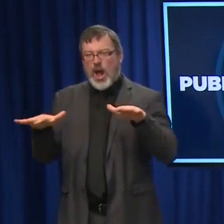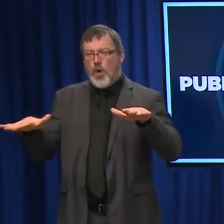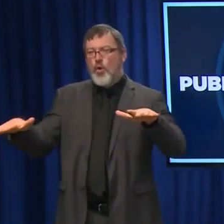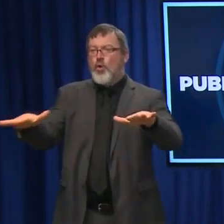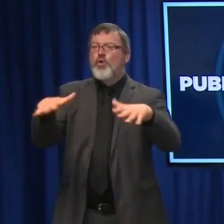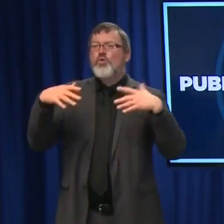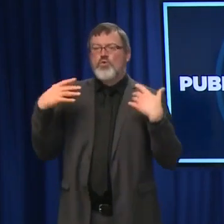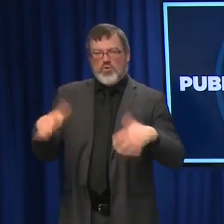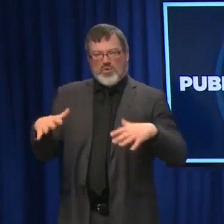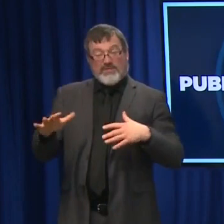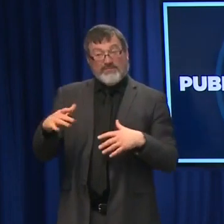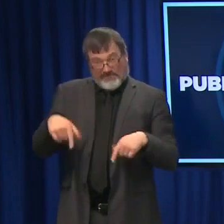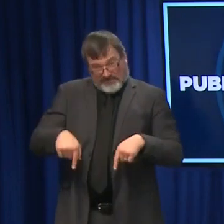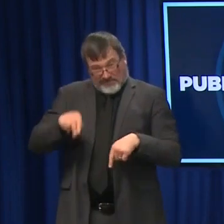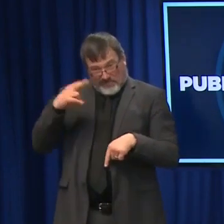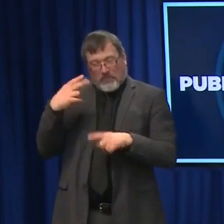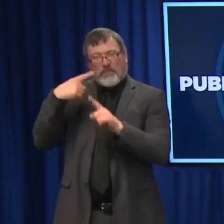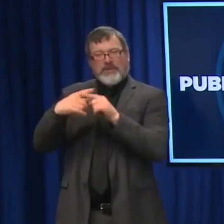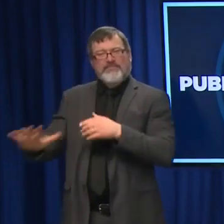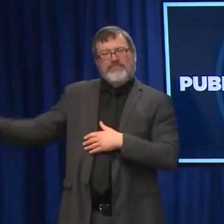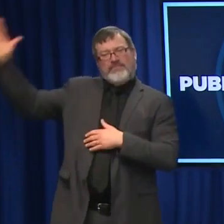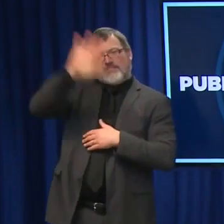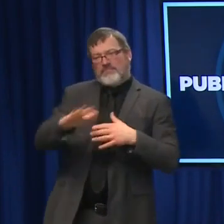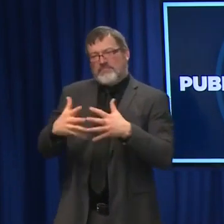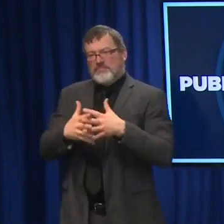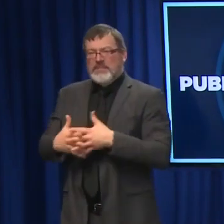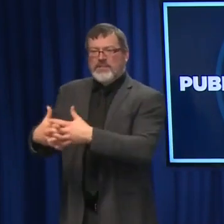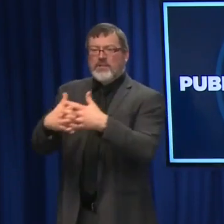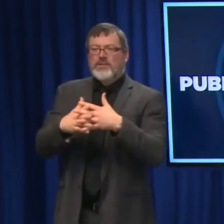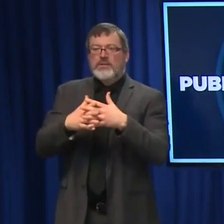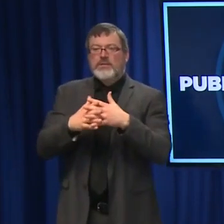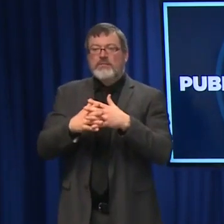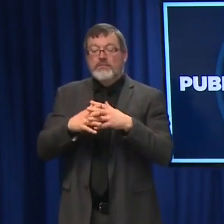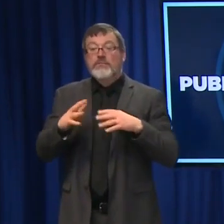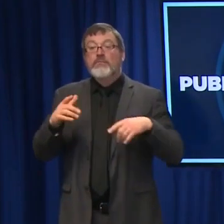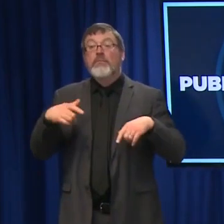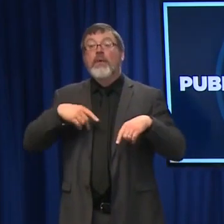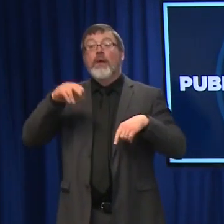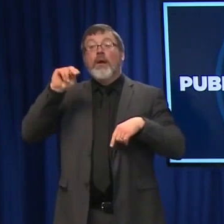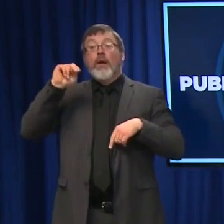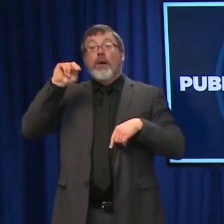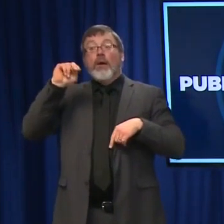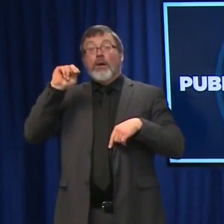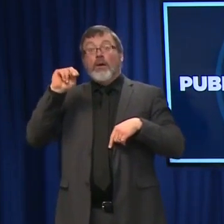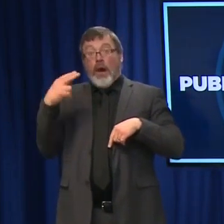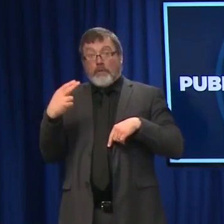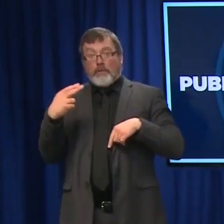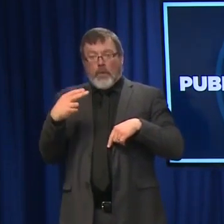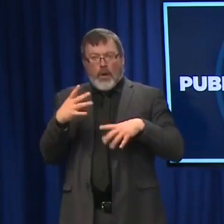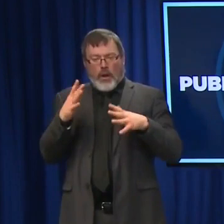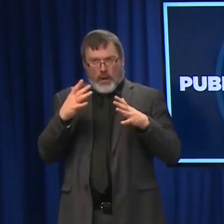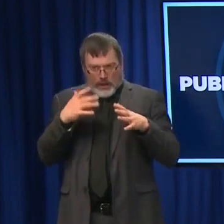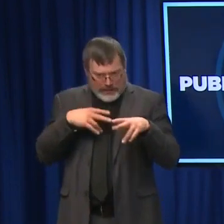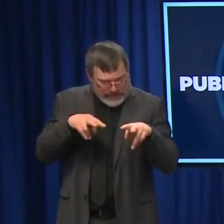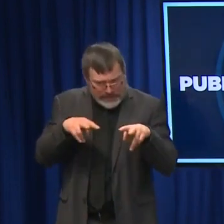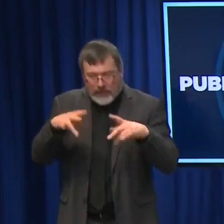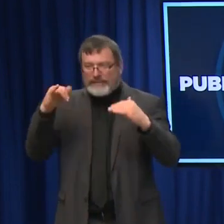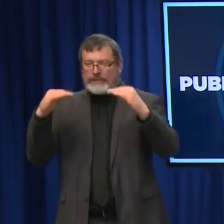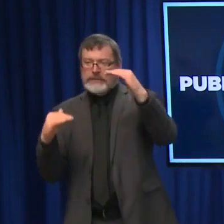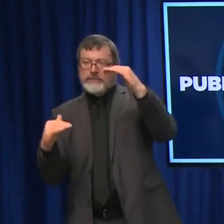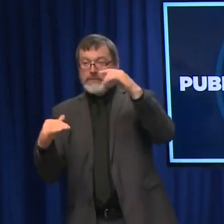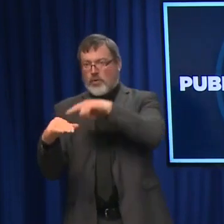We continue to see the majority of infections here in New Hampshire with the Delta variant. In the last week, we have identified six new